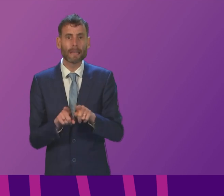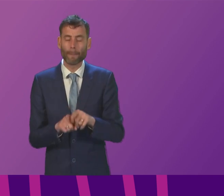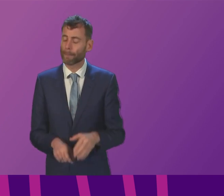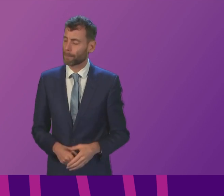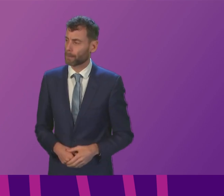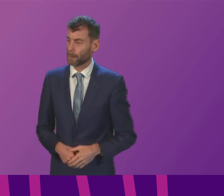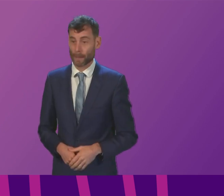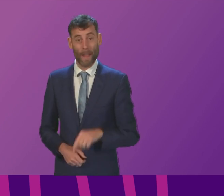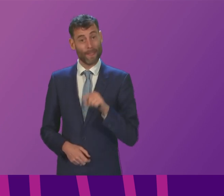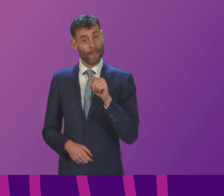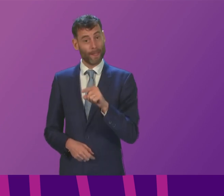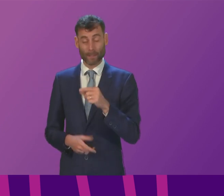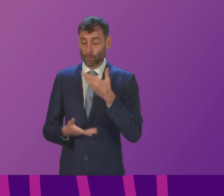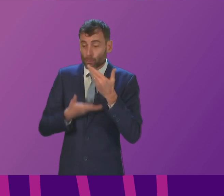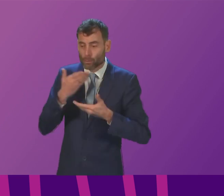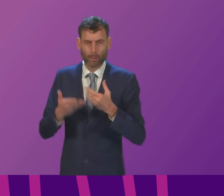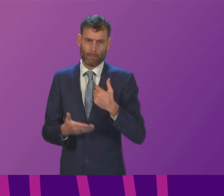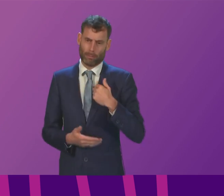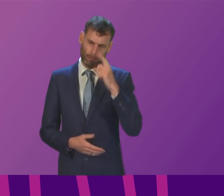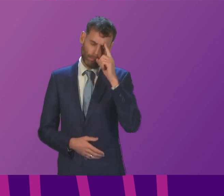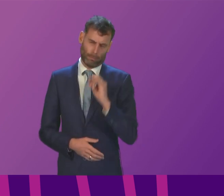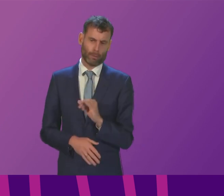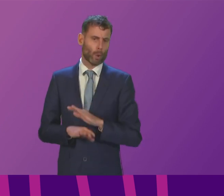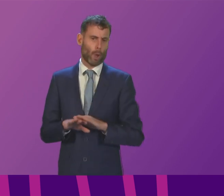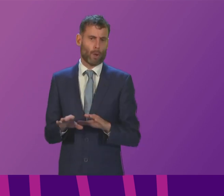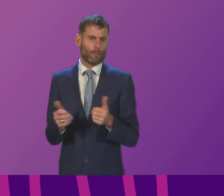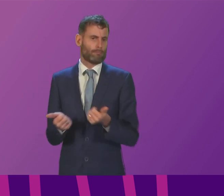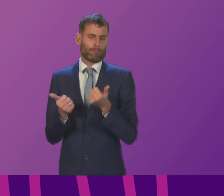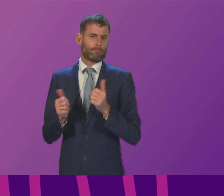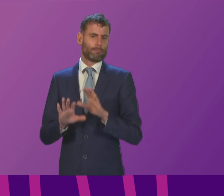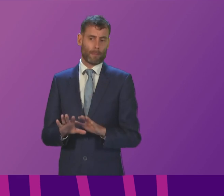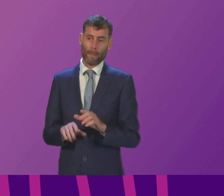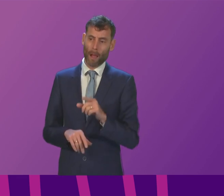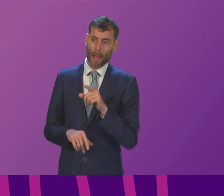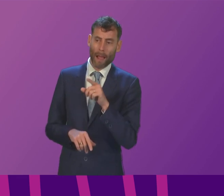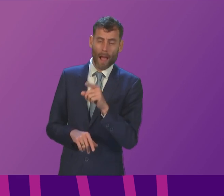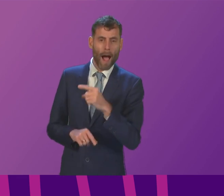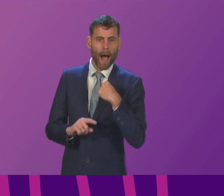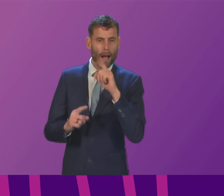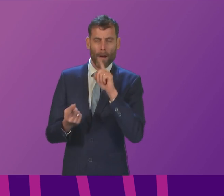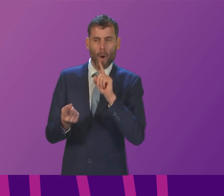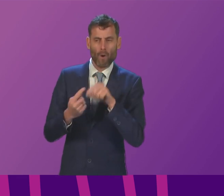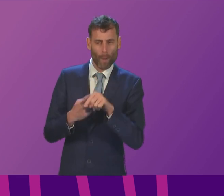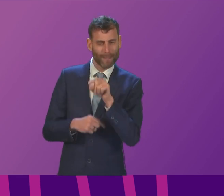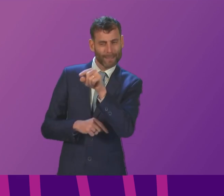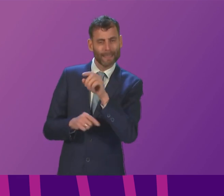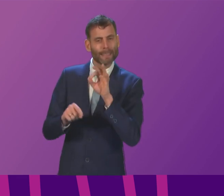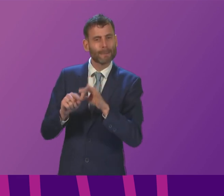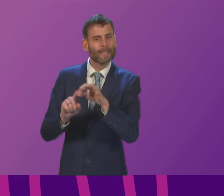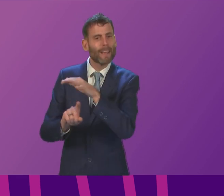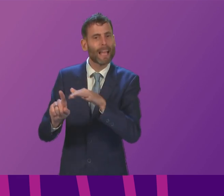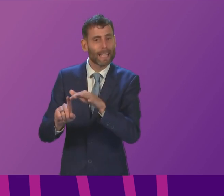obviously I'm not able to comment on the individual case although if Brian Whittle wants to write to me or to the health secretary